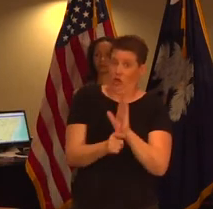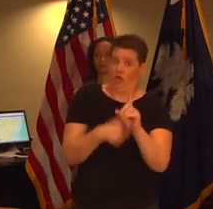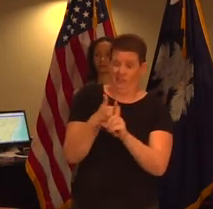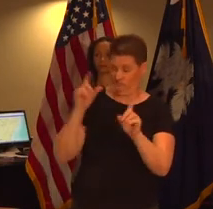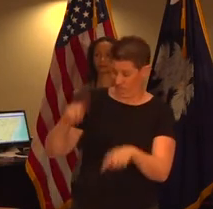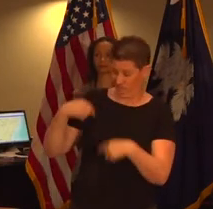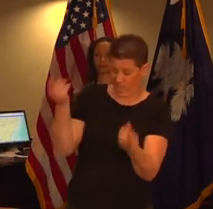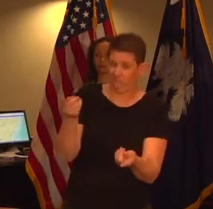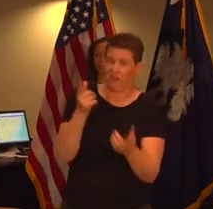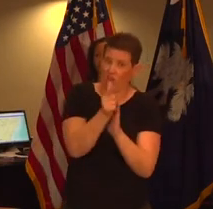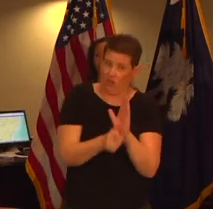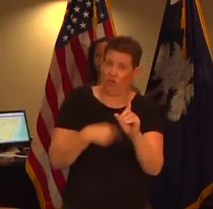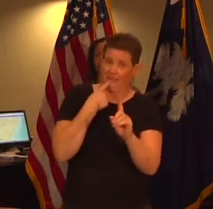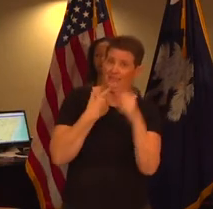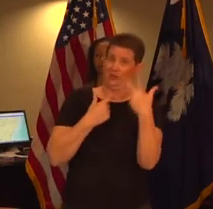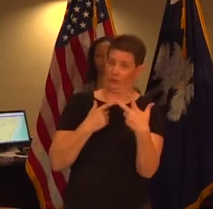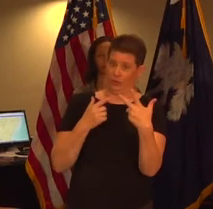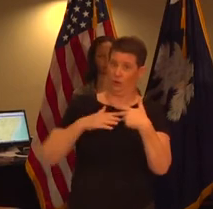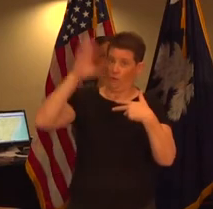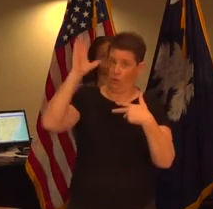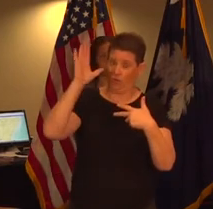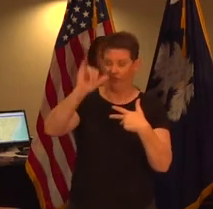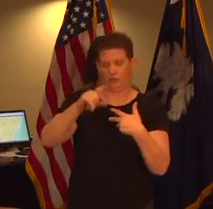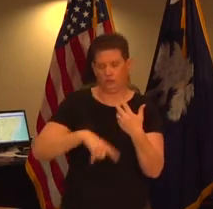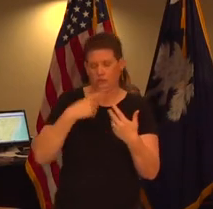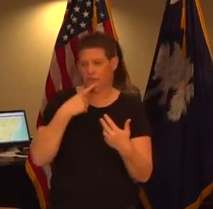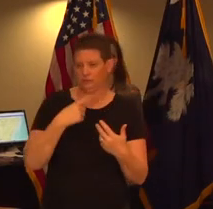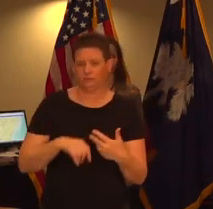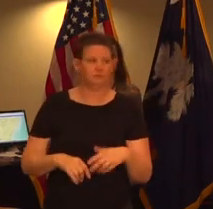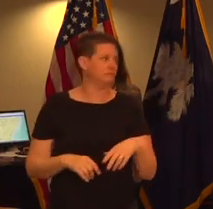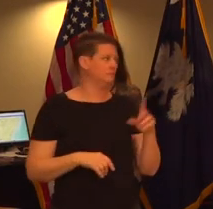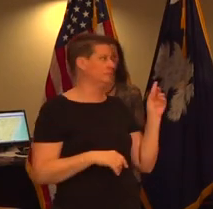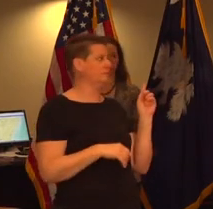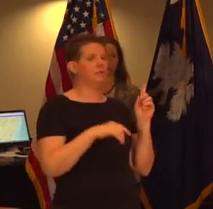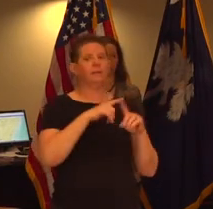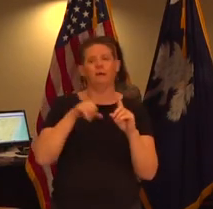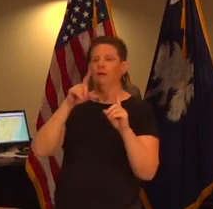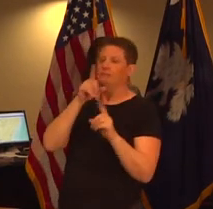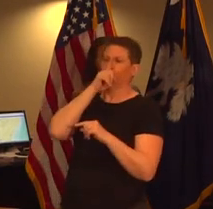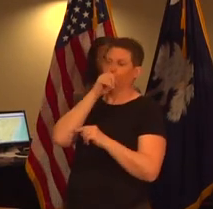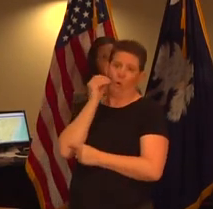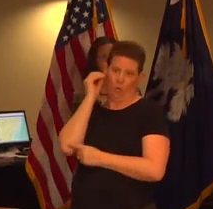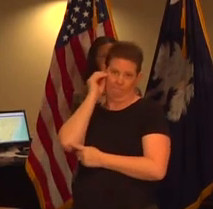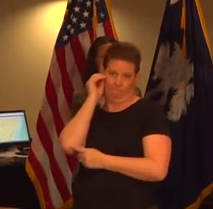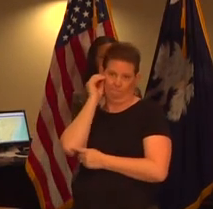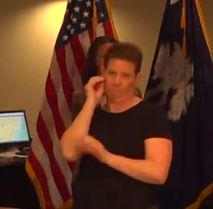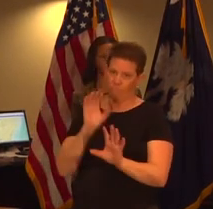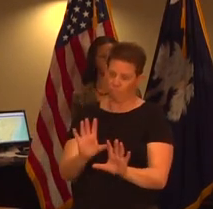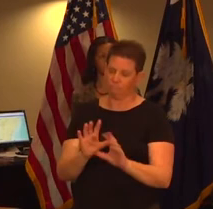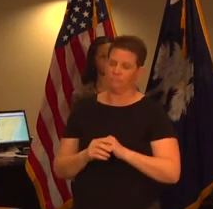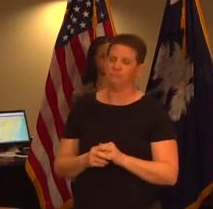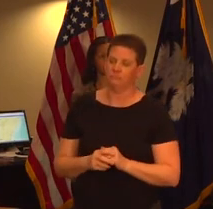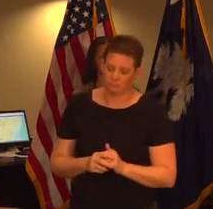on the books for many years it says three or more is what it applies to and it excludes homes but the purpose of it